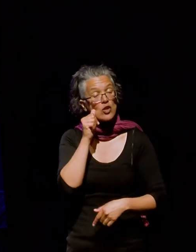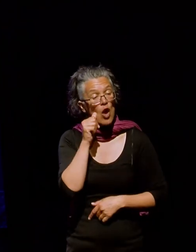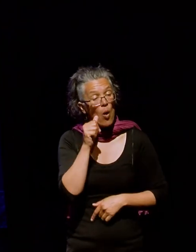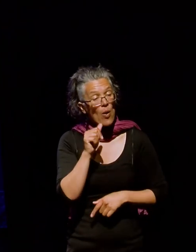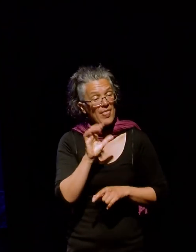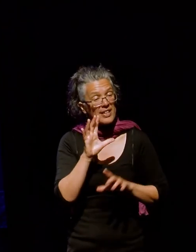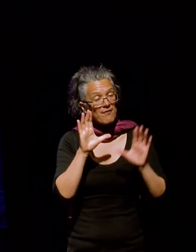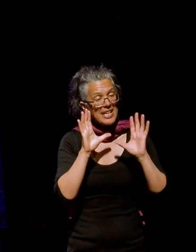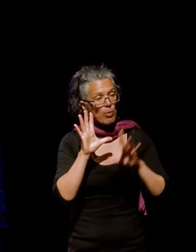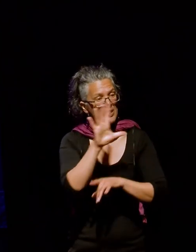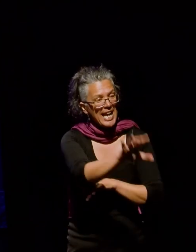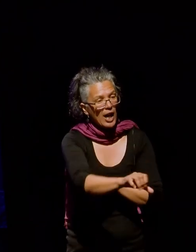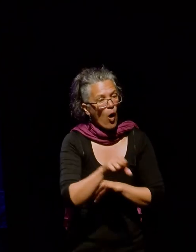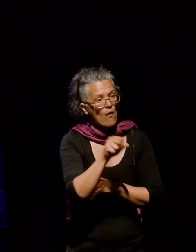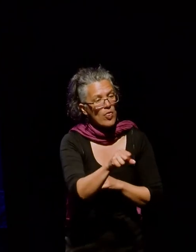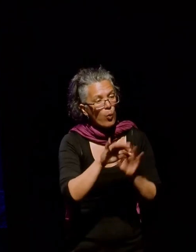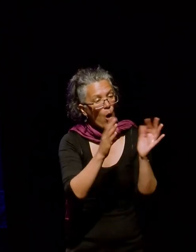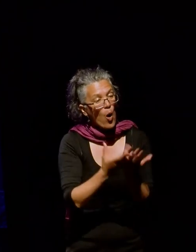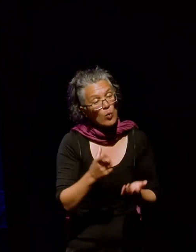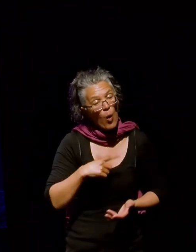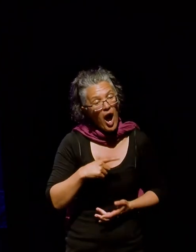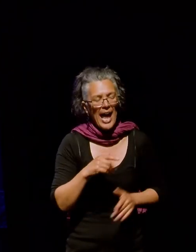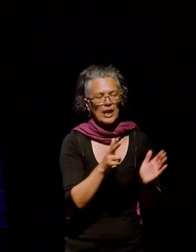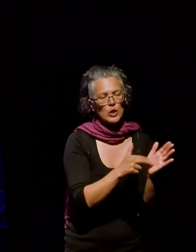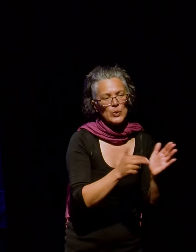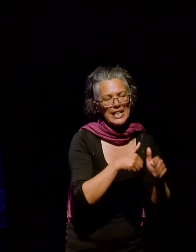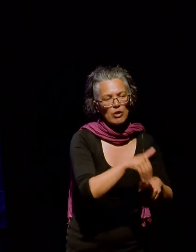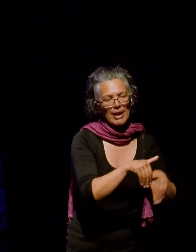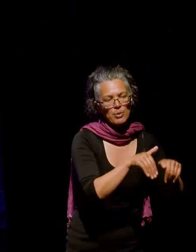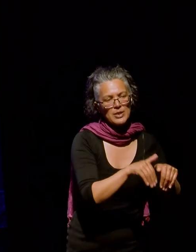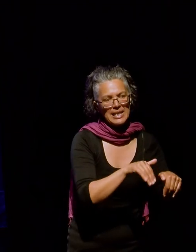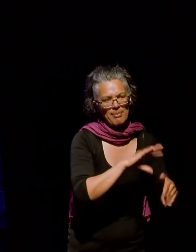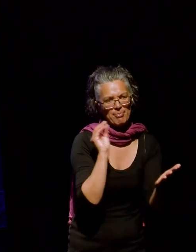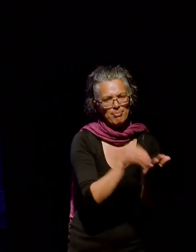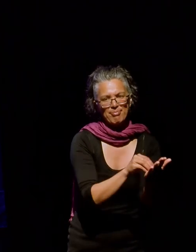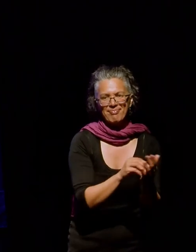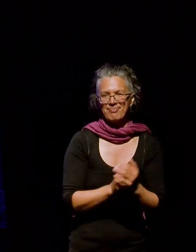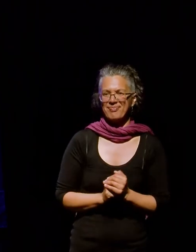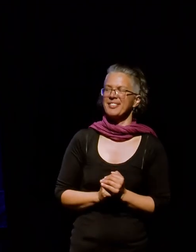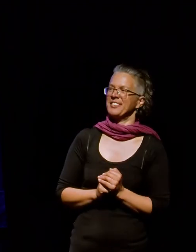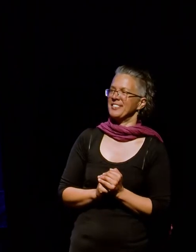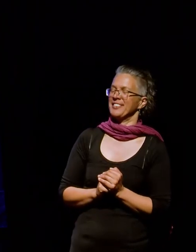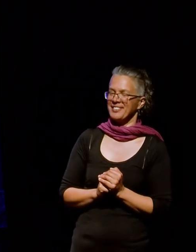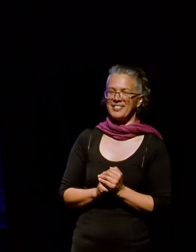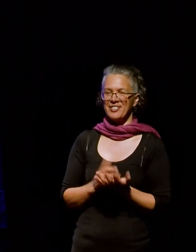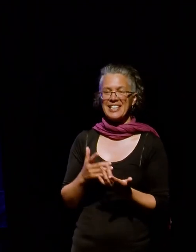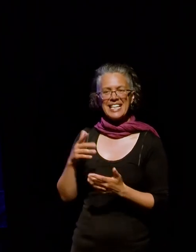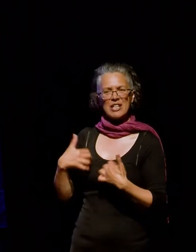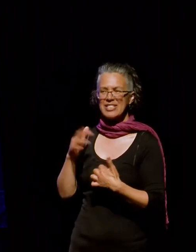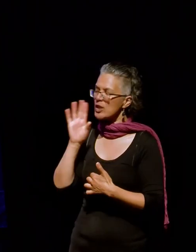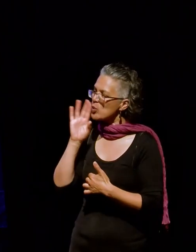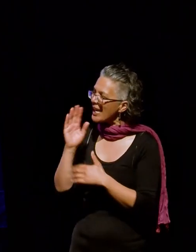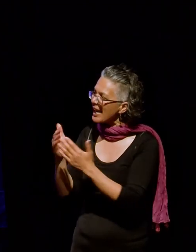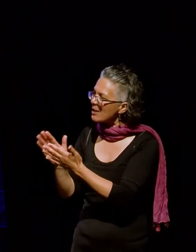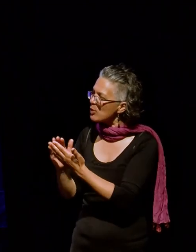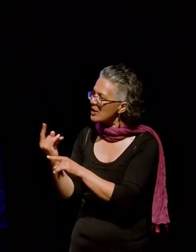even the New Zealand Cricket Museum's on it. But I surged on and it's interesting hearing Lisa talk about communities because I